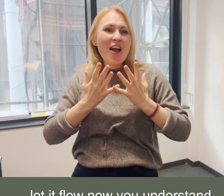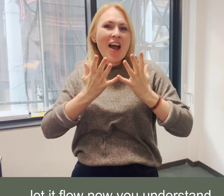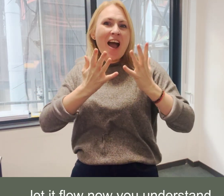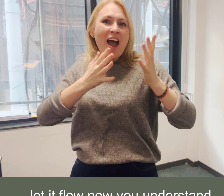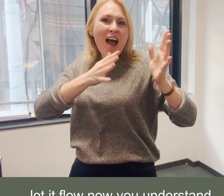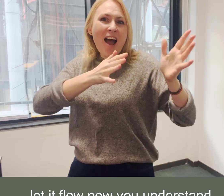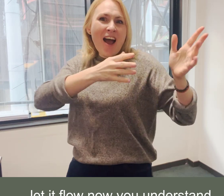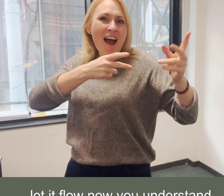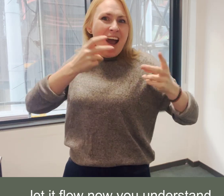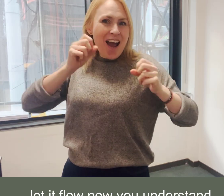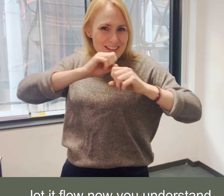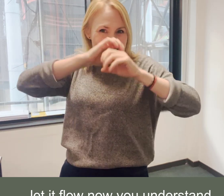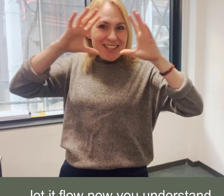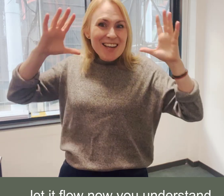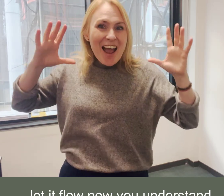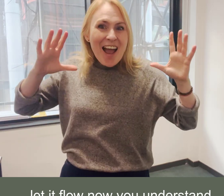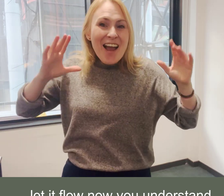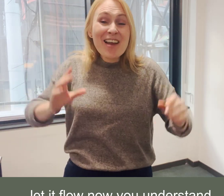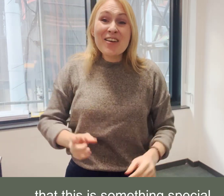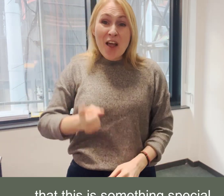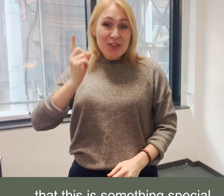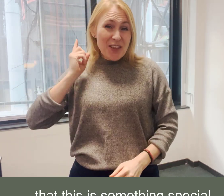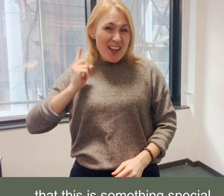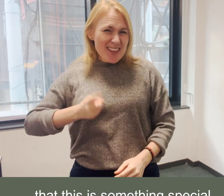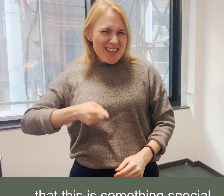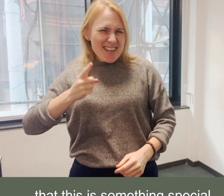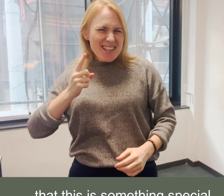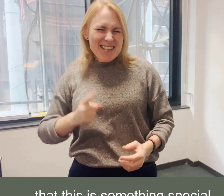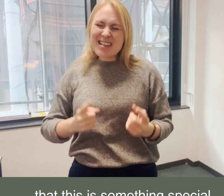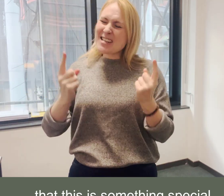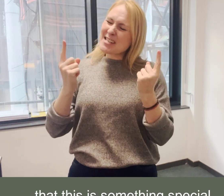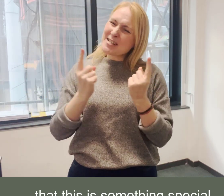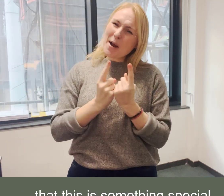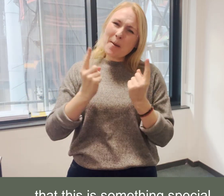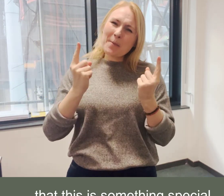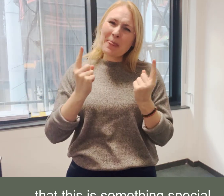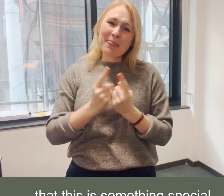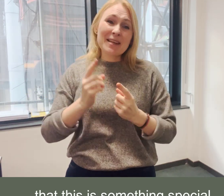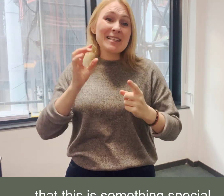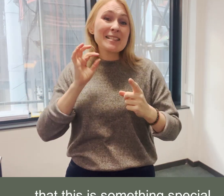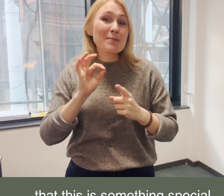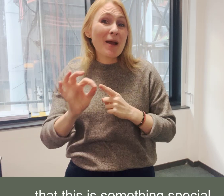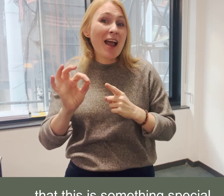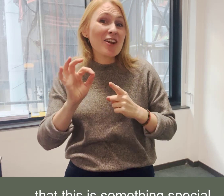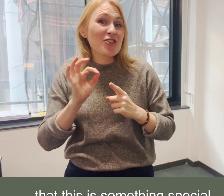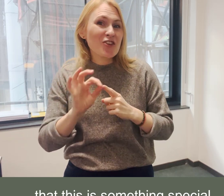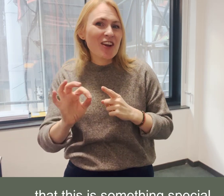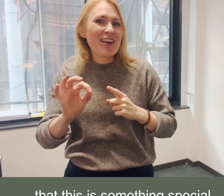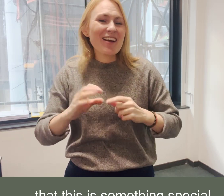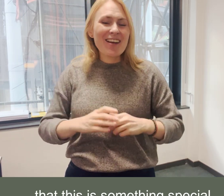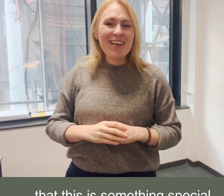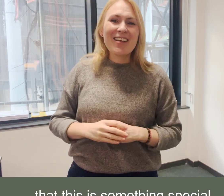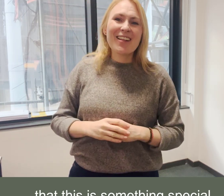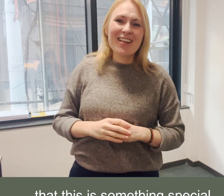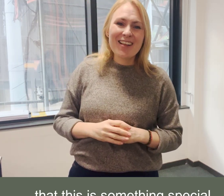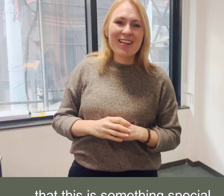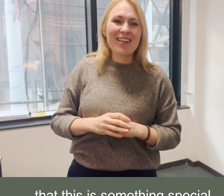now you understand Let this is something and join my hand